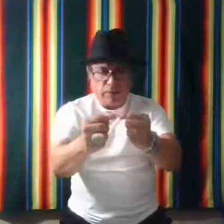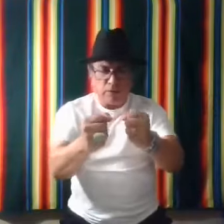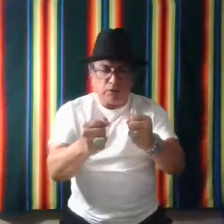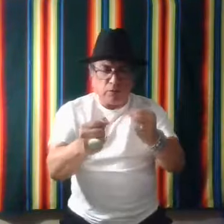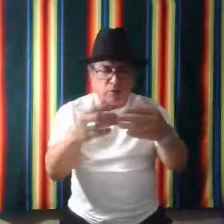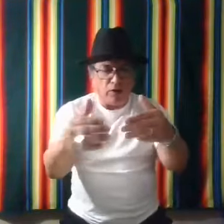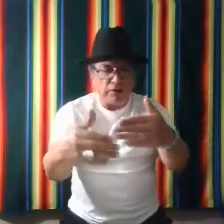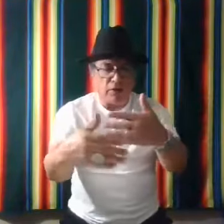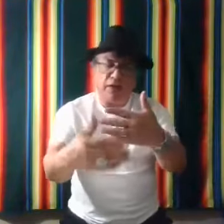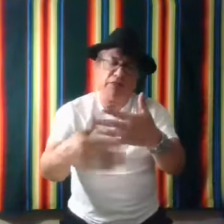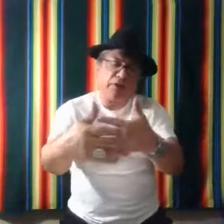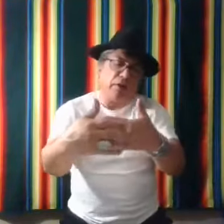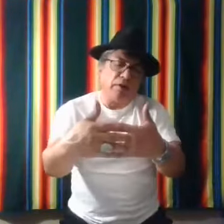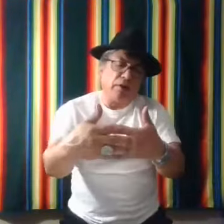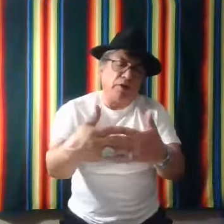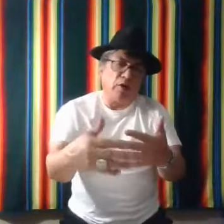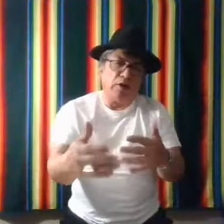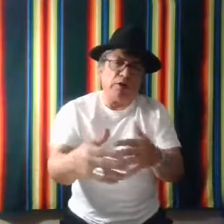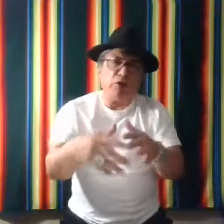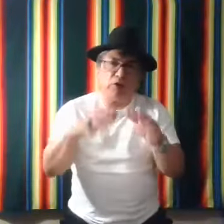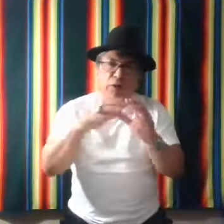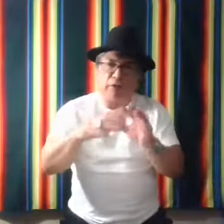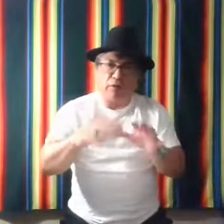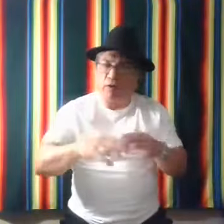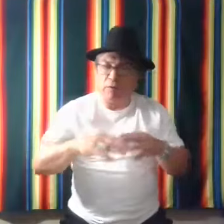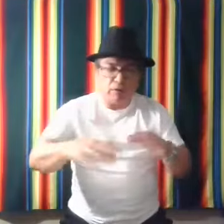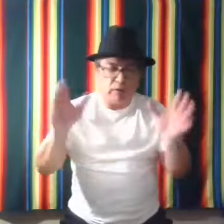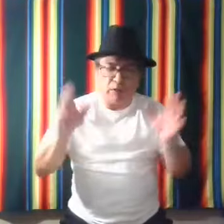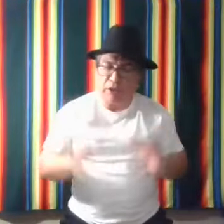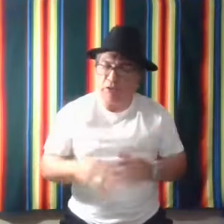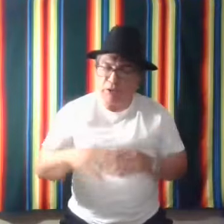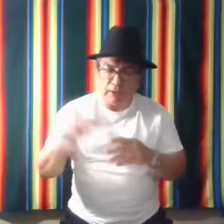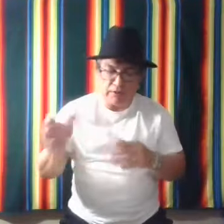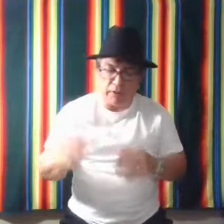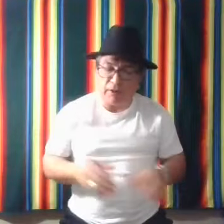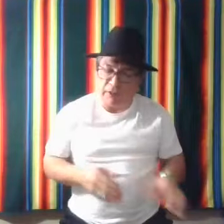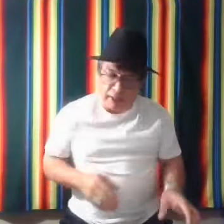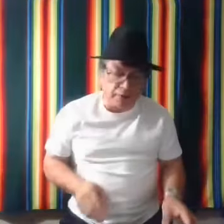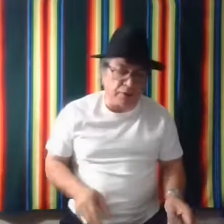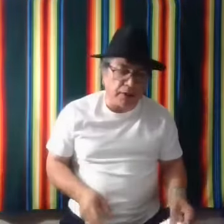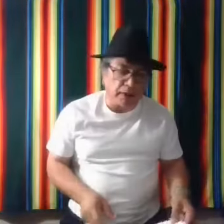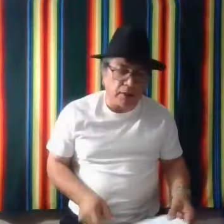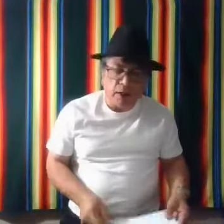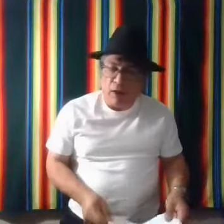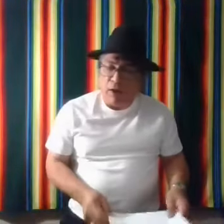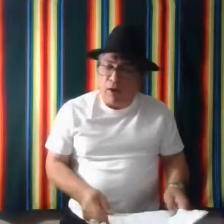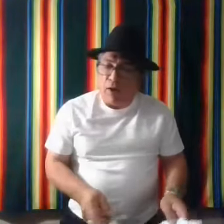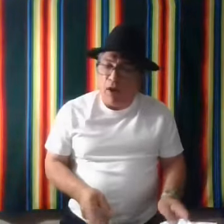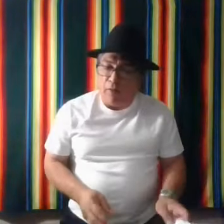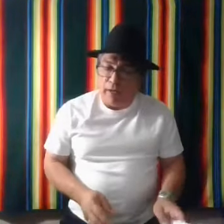So all these little things are, are not only tools, but you know, it can be used as an, as an exercise. All right.